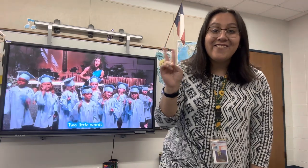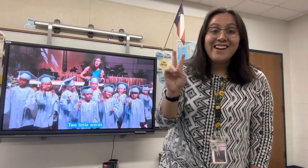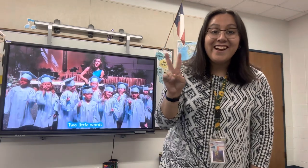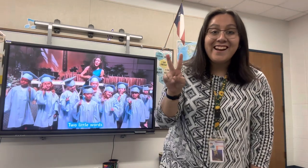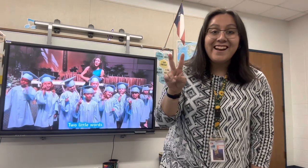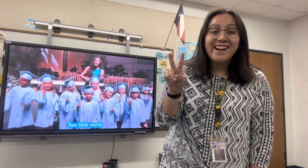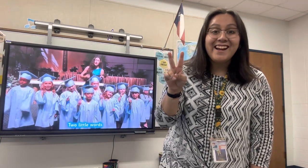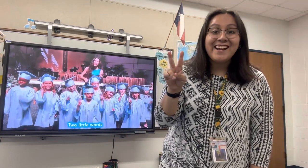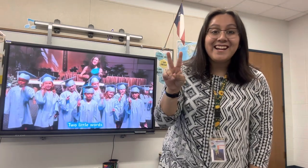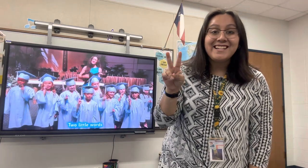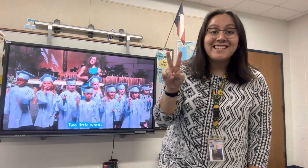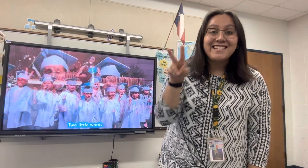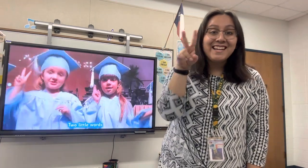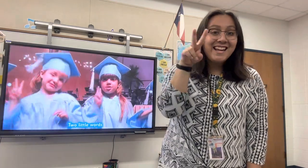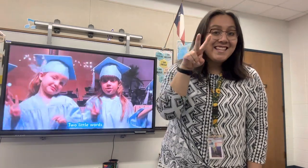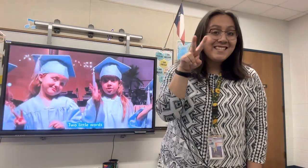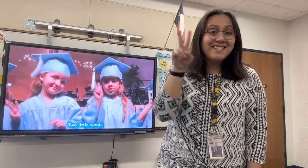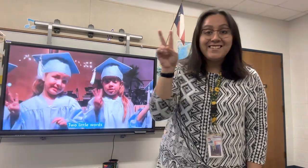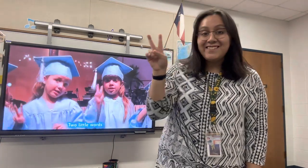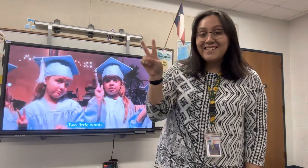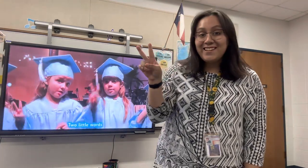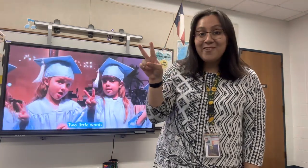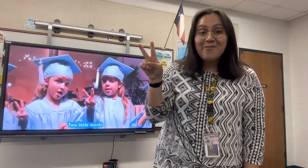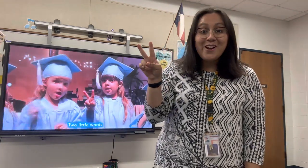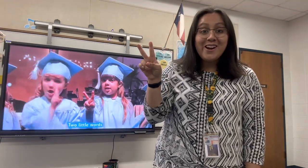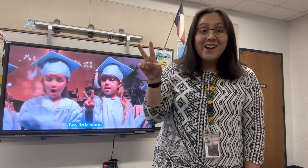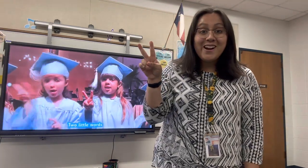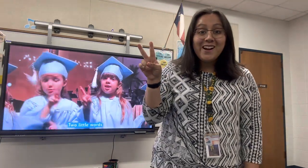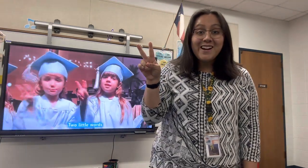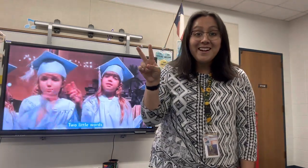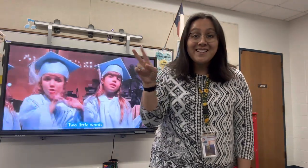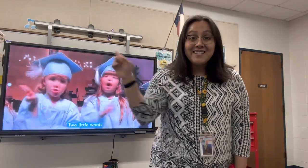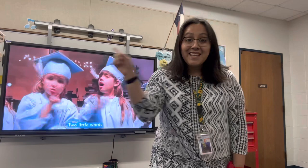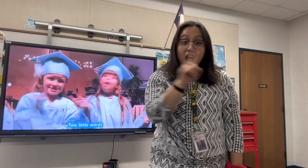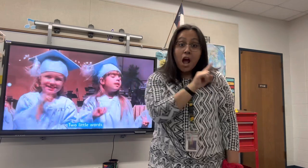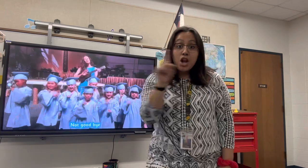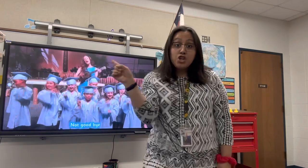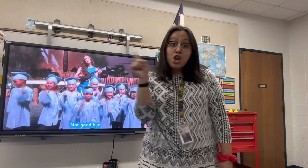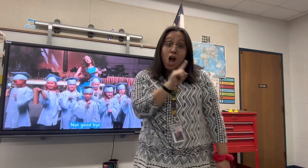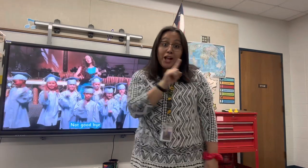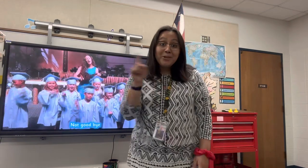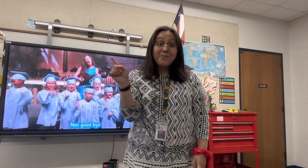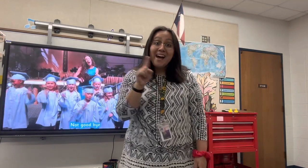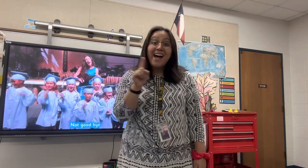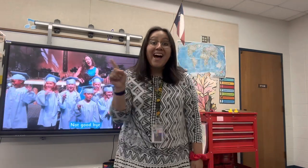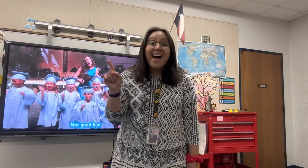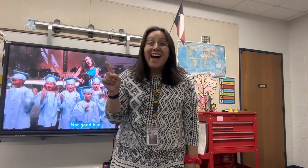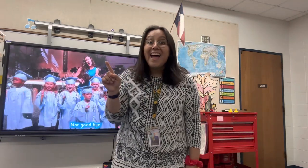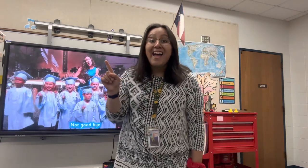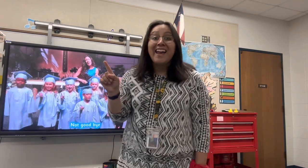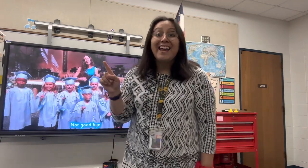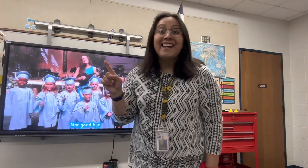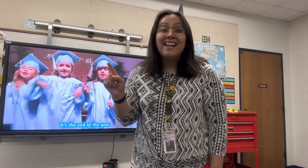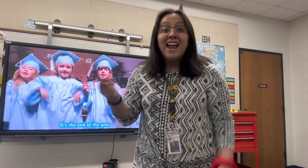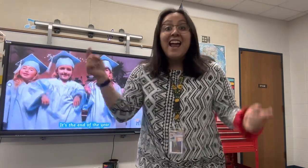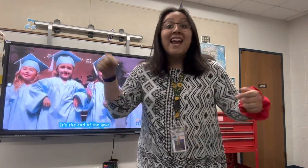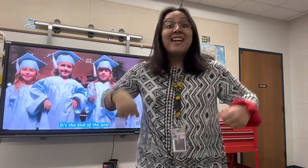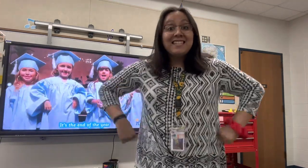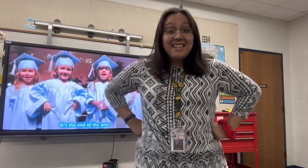words, two little words, not goodbye. It's the